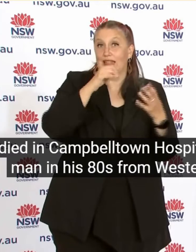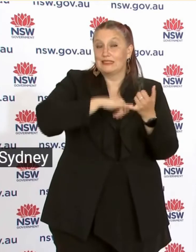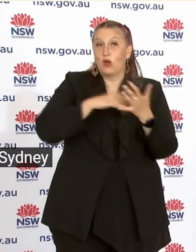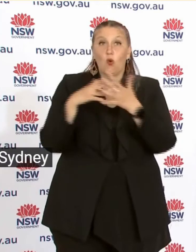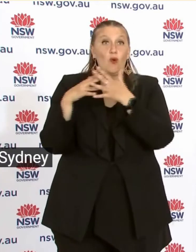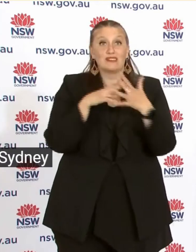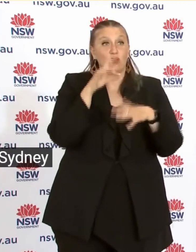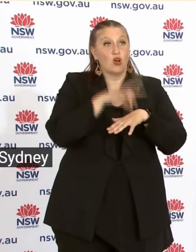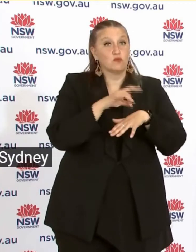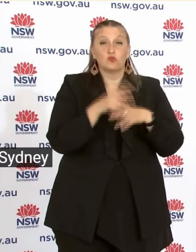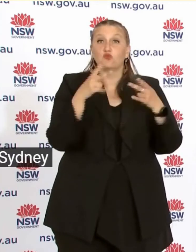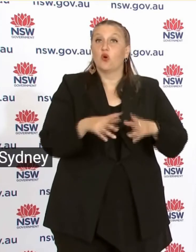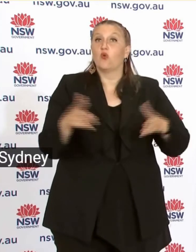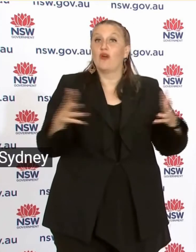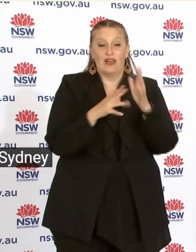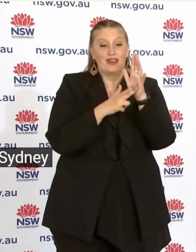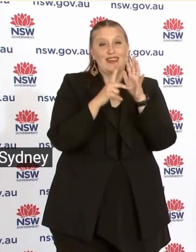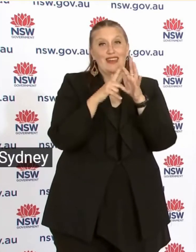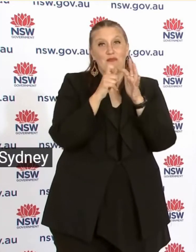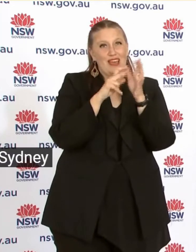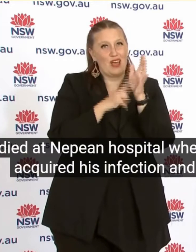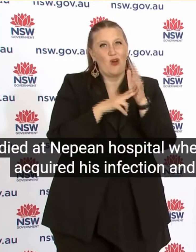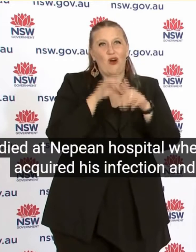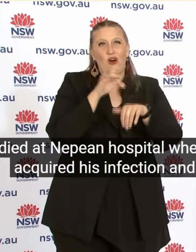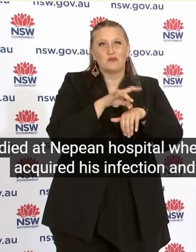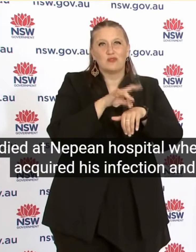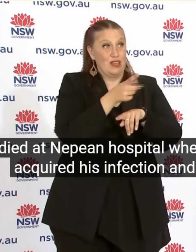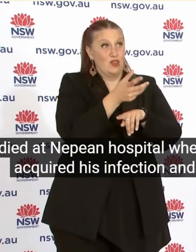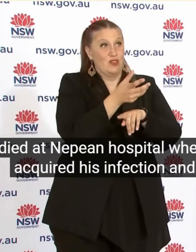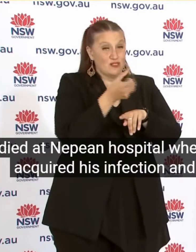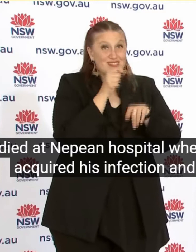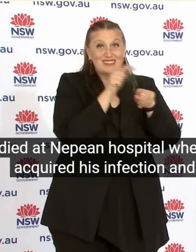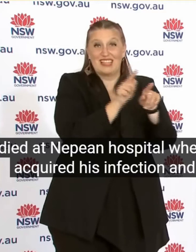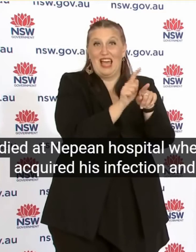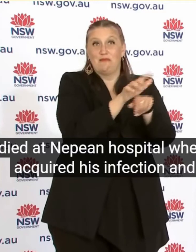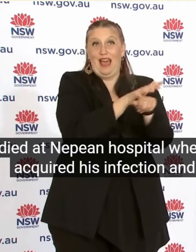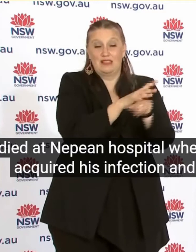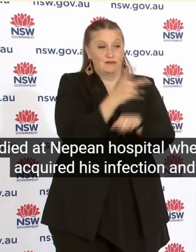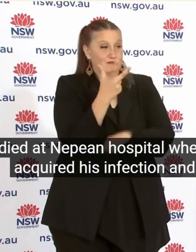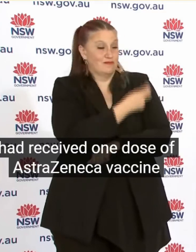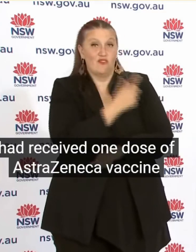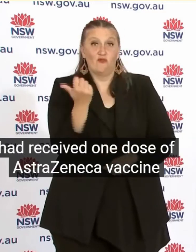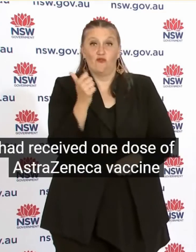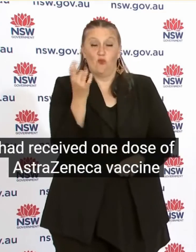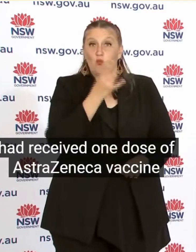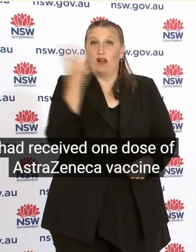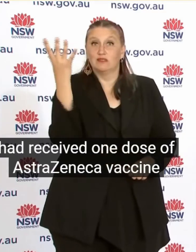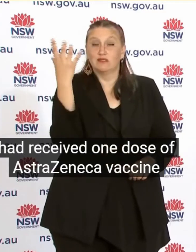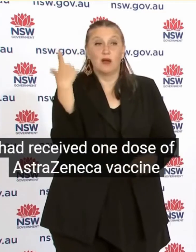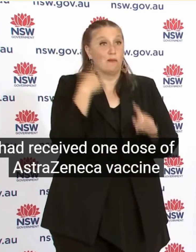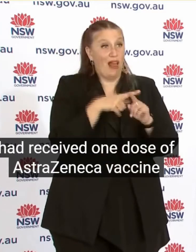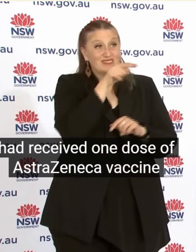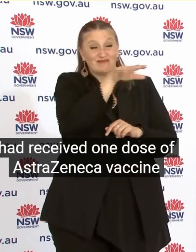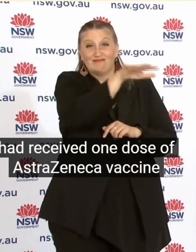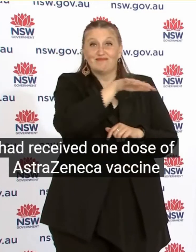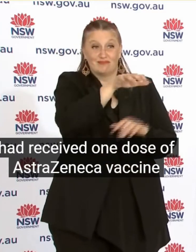Sydney Died at Nepean Hospital Where he acquired His infection And he had Received one dose Of AstraZeneca Vaccine And there have Now been two